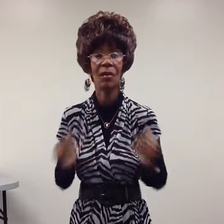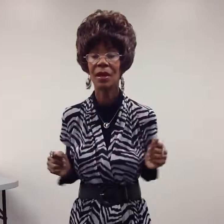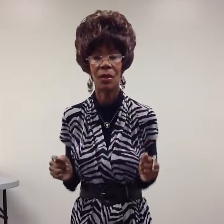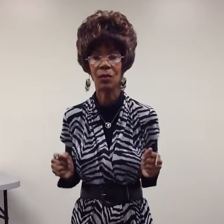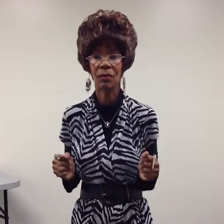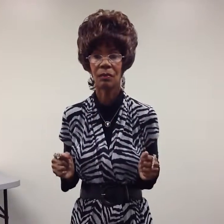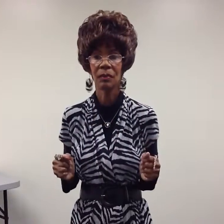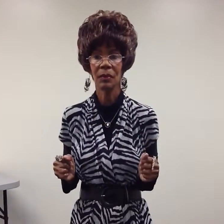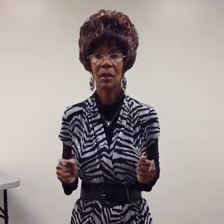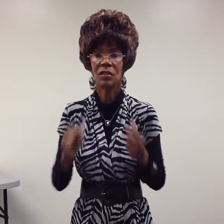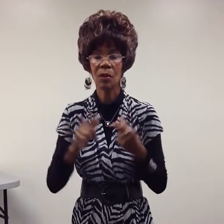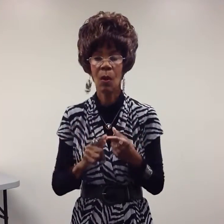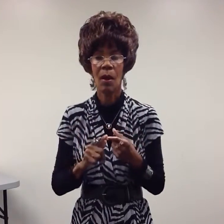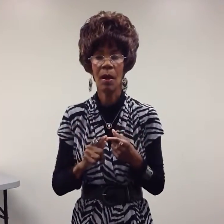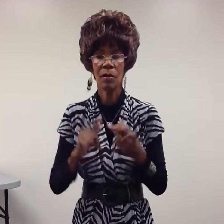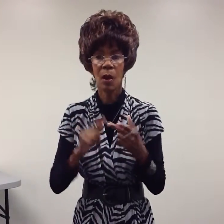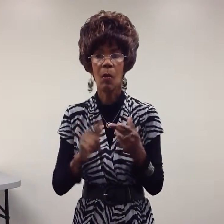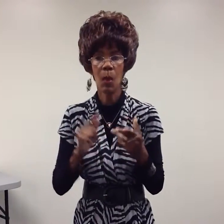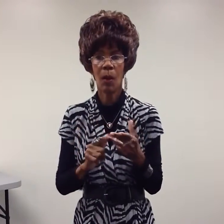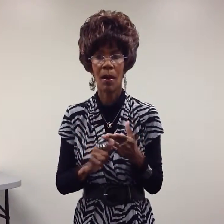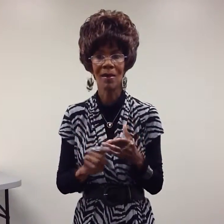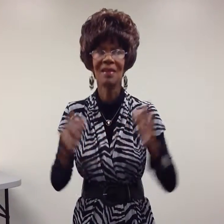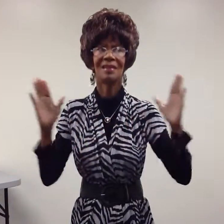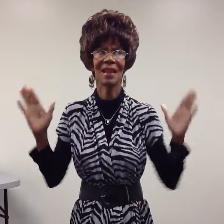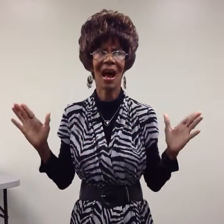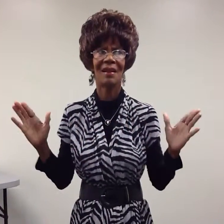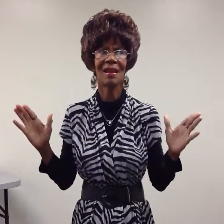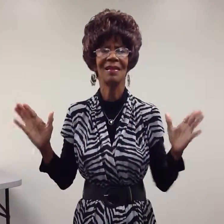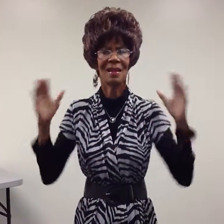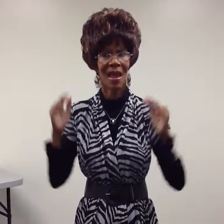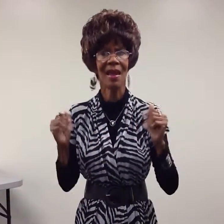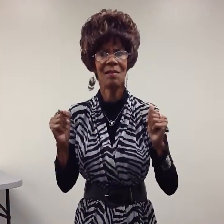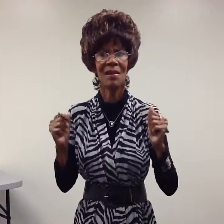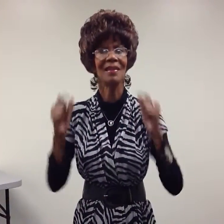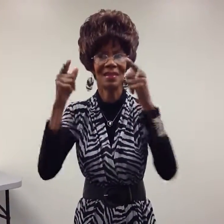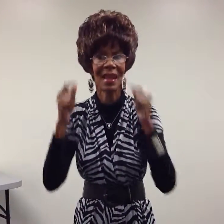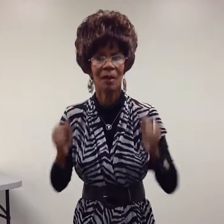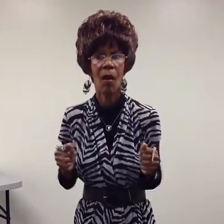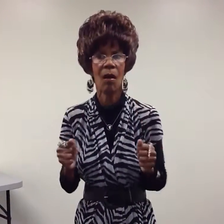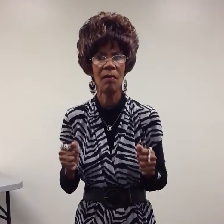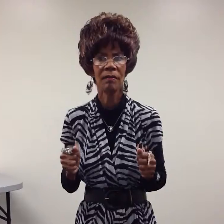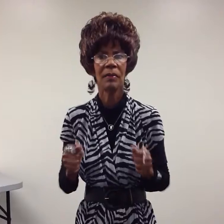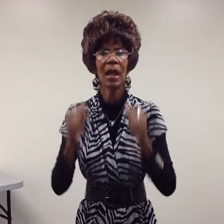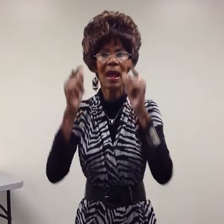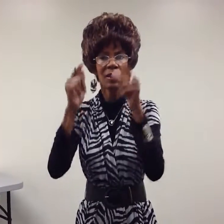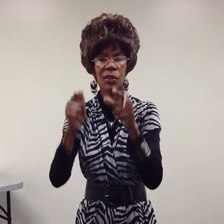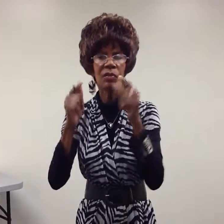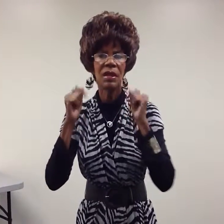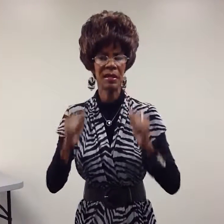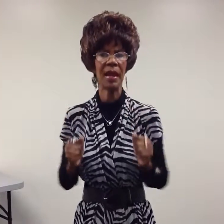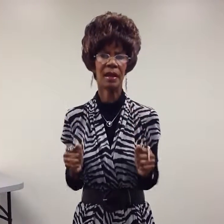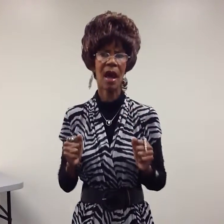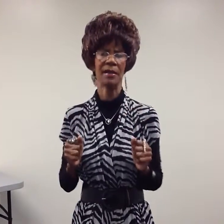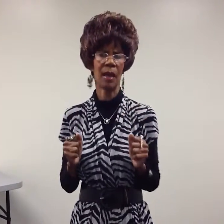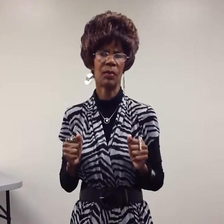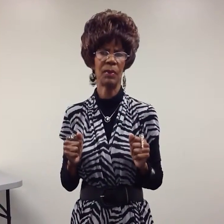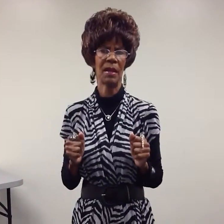hurting you. Soar No More. More. Does not the name say it all? You need to get in contact with me